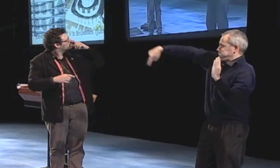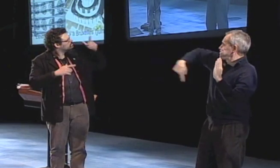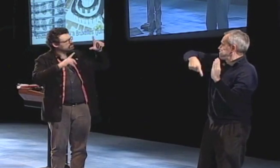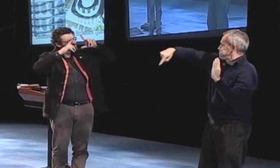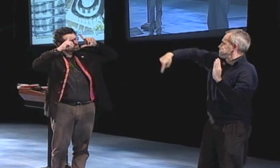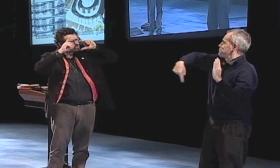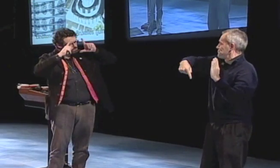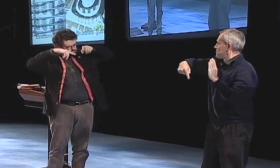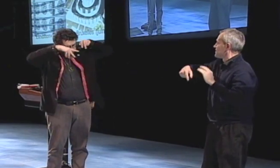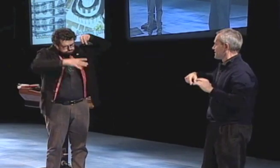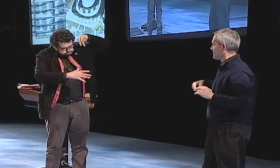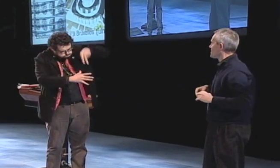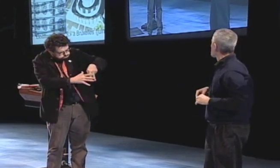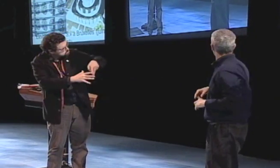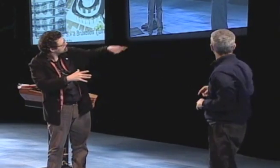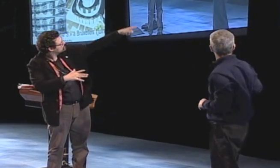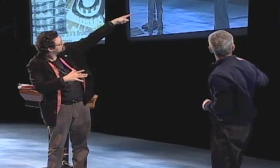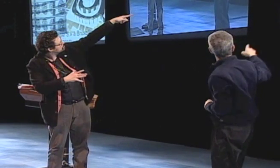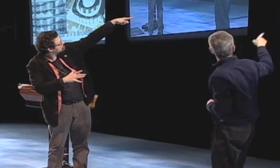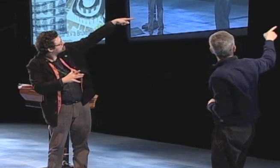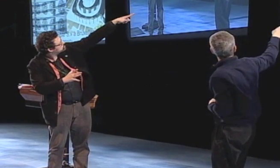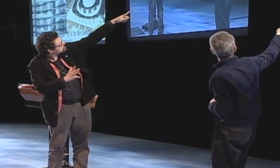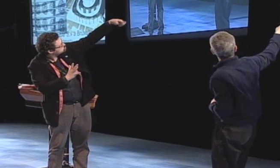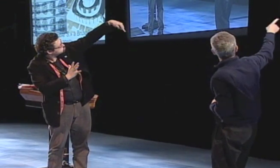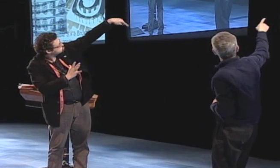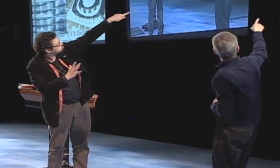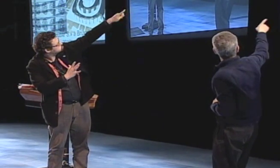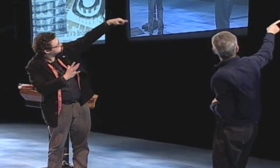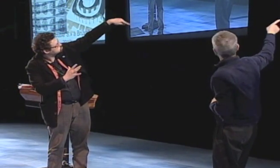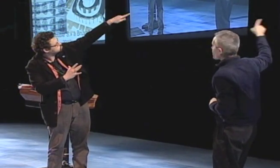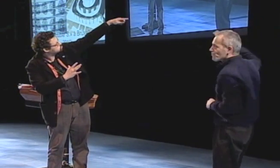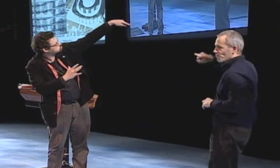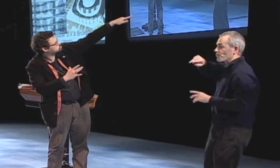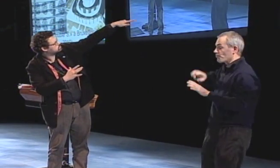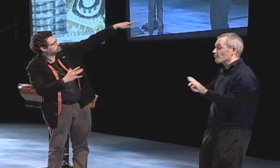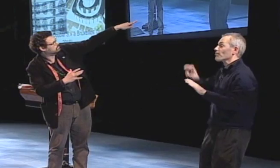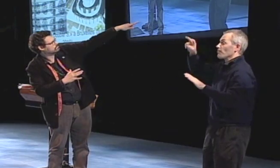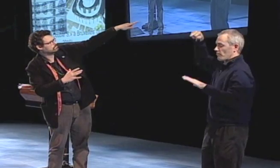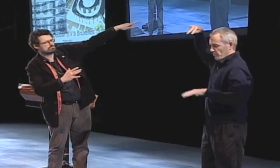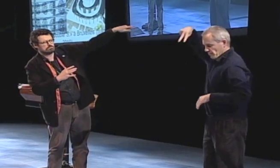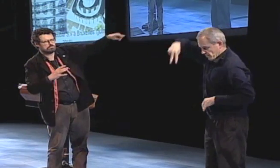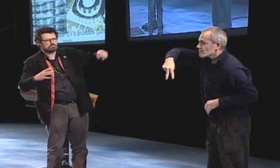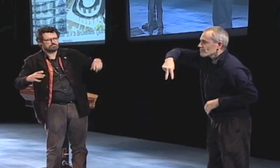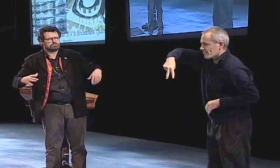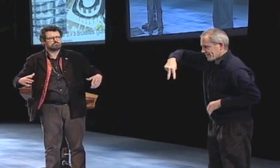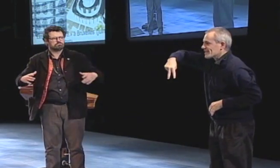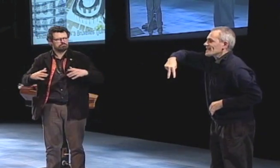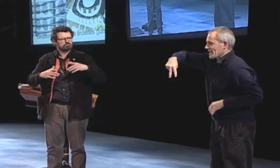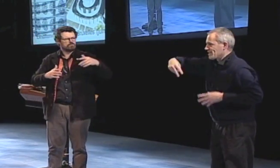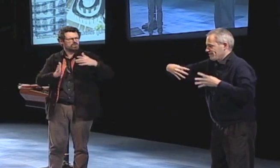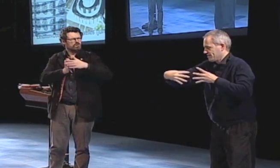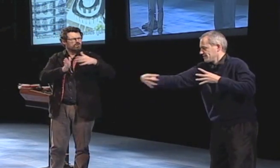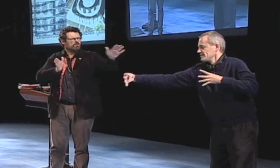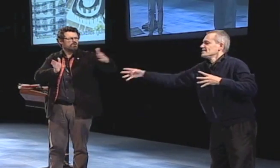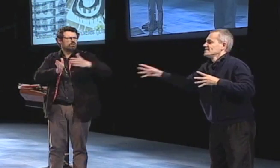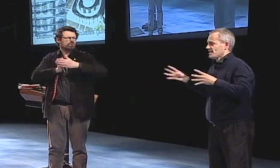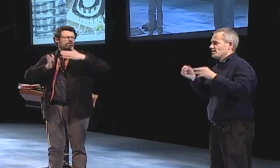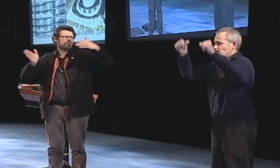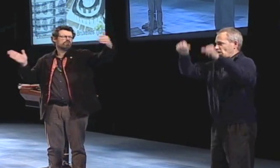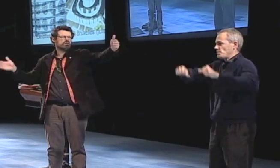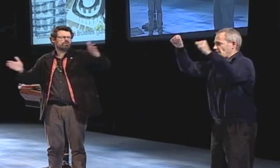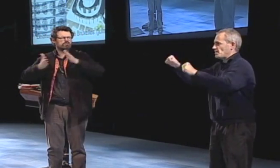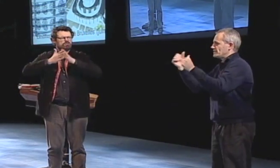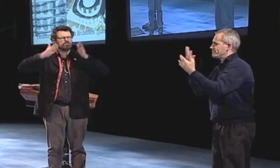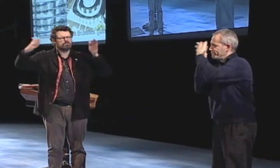would be would look like it was trying to peer through a fence and you can see how it goes round and round and round and you have to look